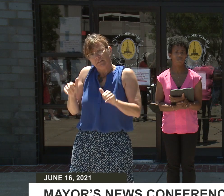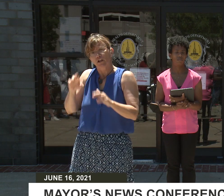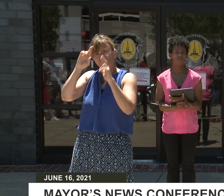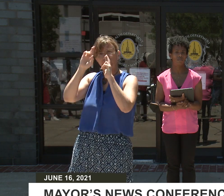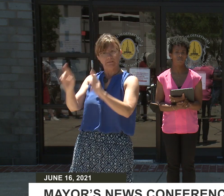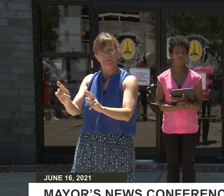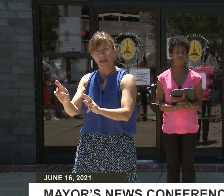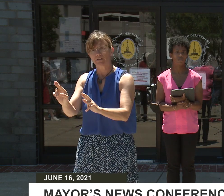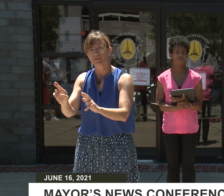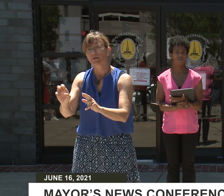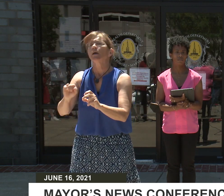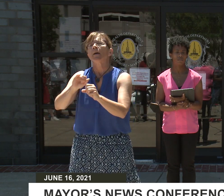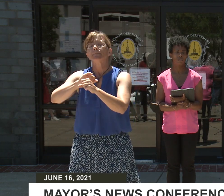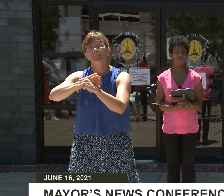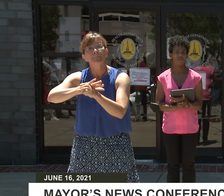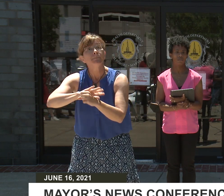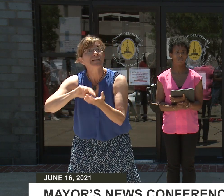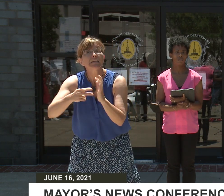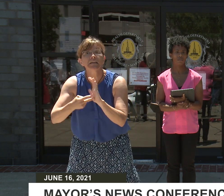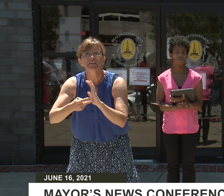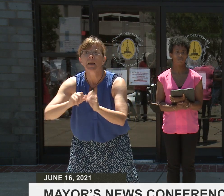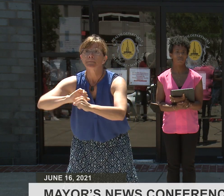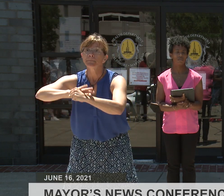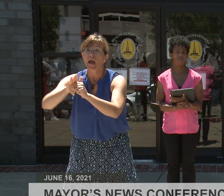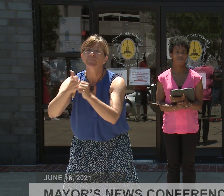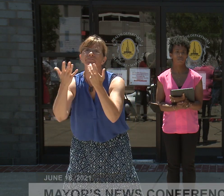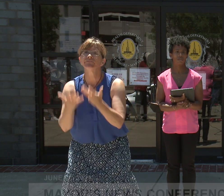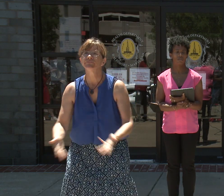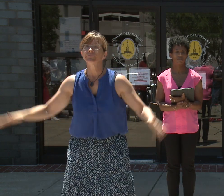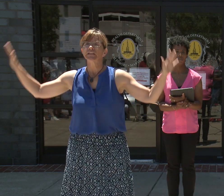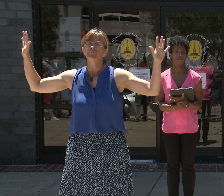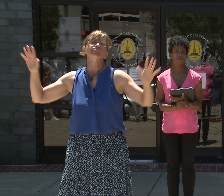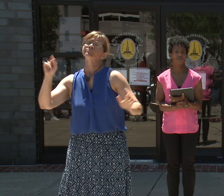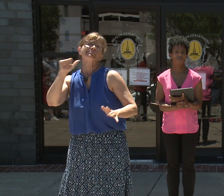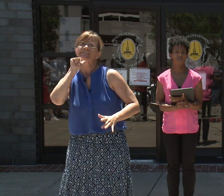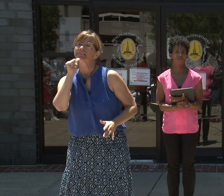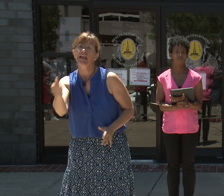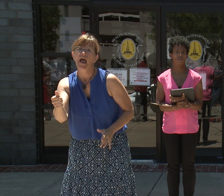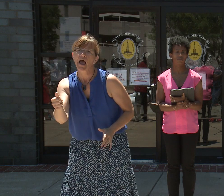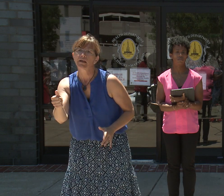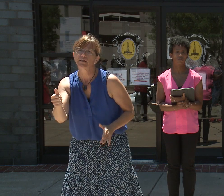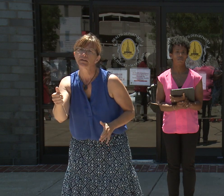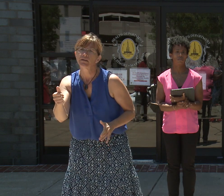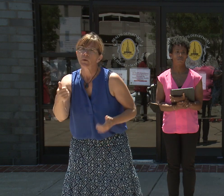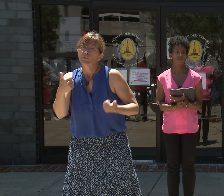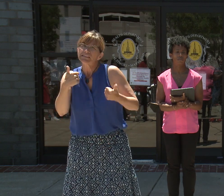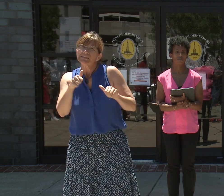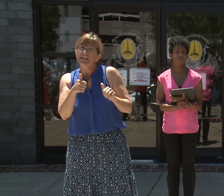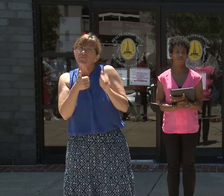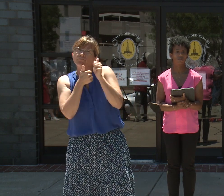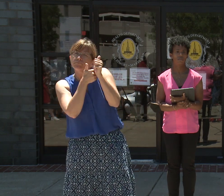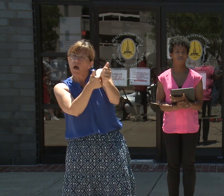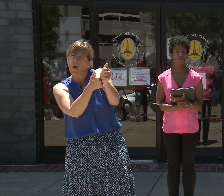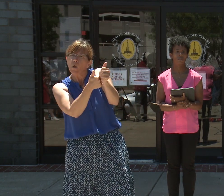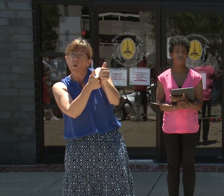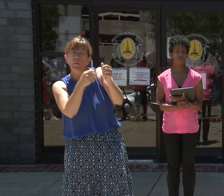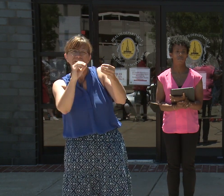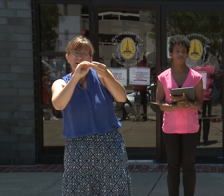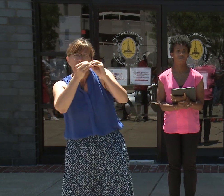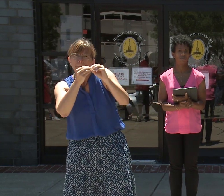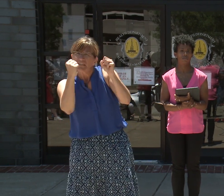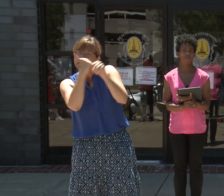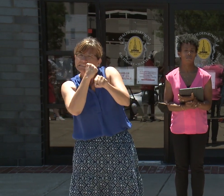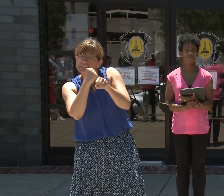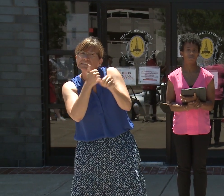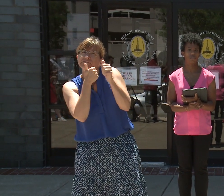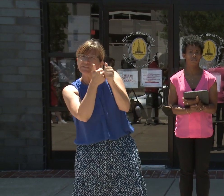We will continue to follow the science and allow the data to drive our decision-making. Folks must continue to get vaccinated so that we